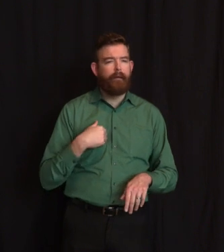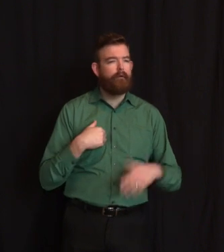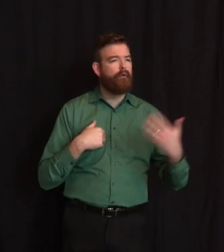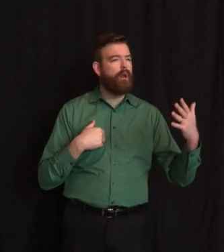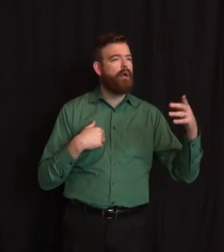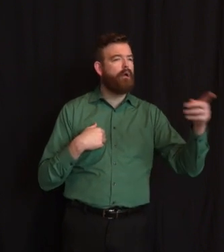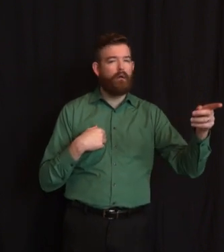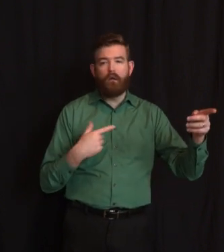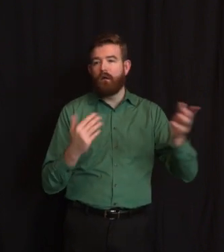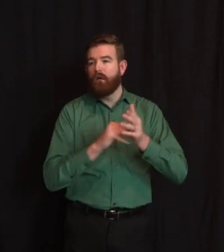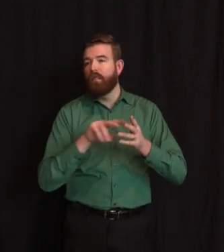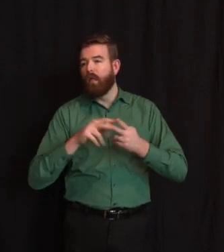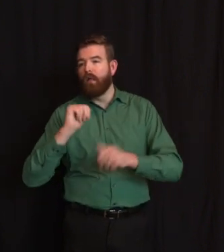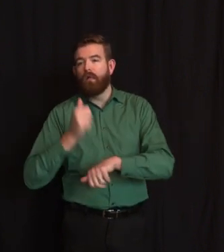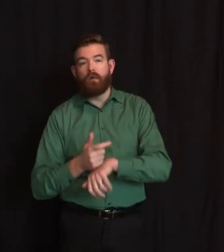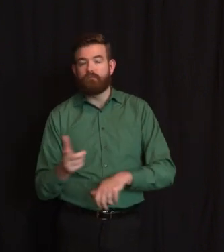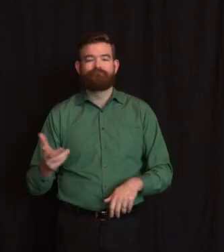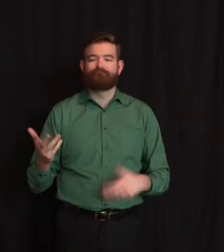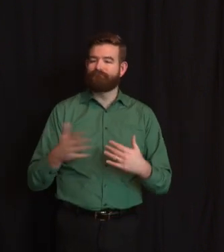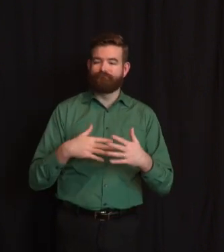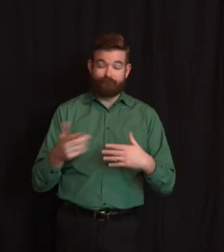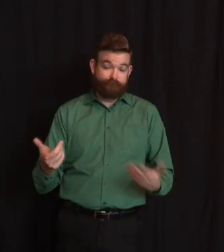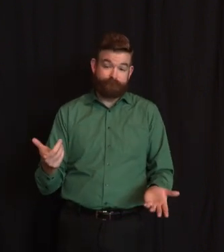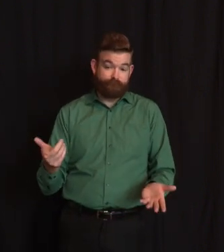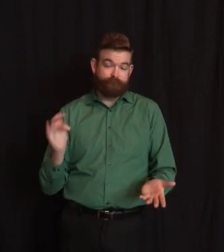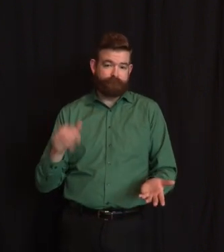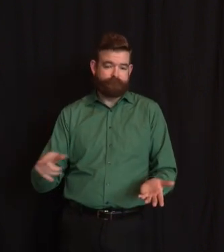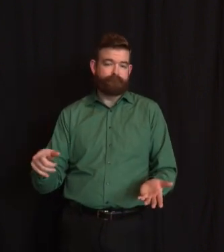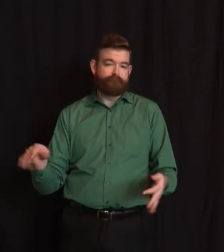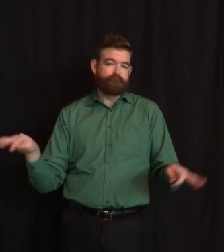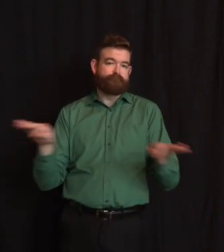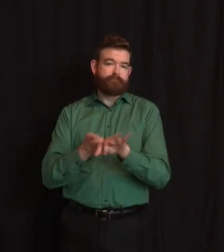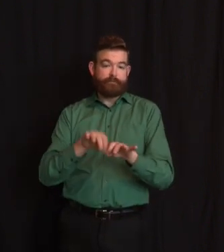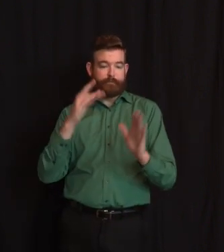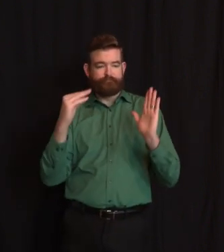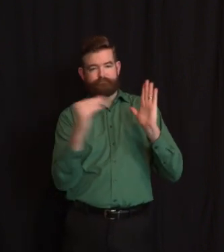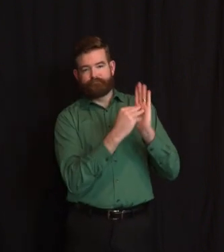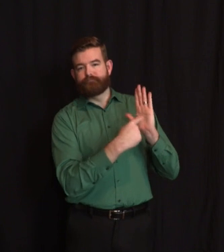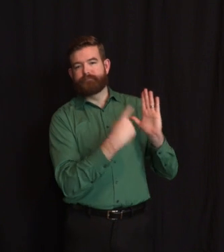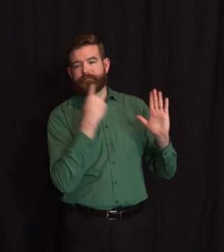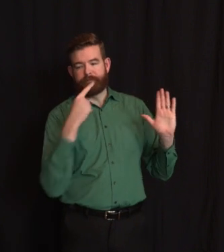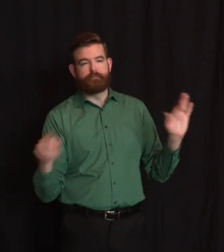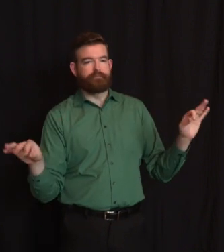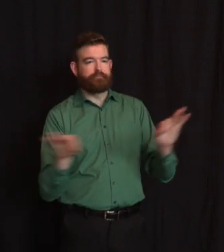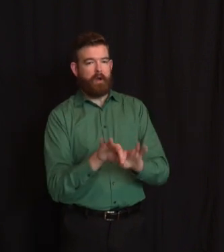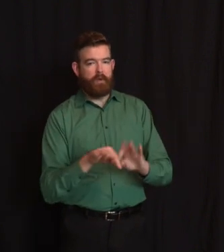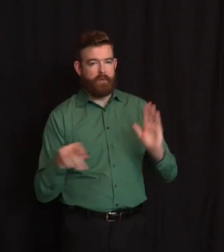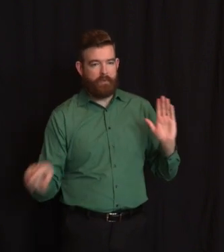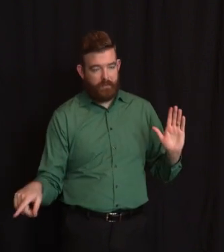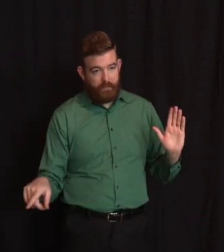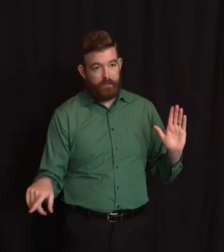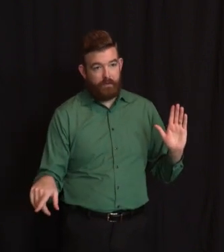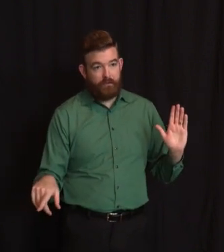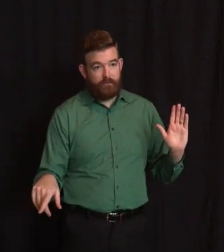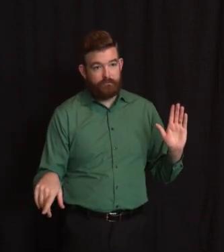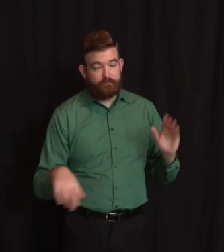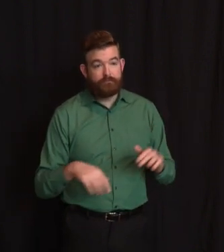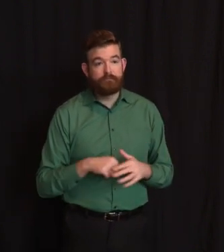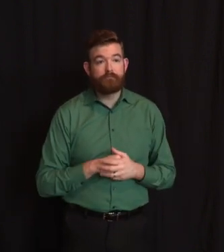of malpractice that you're referencing that include willful conduct or gross misconduct, they wouldn't be covered. And the criminal immunity provisions